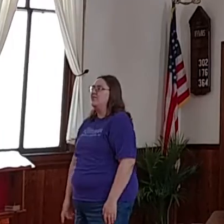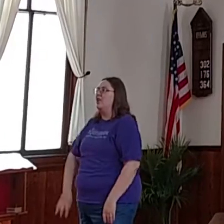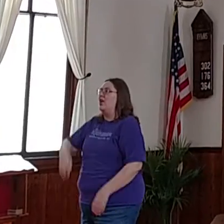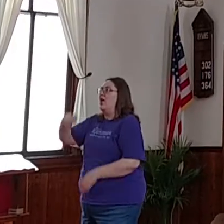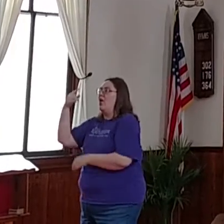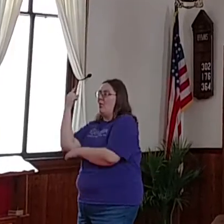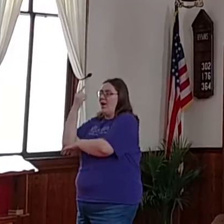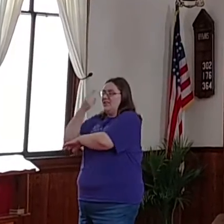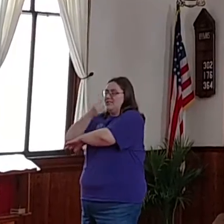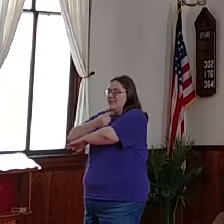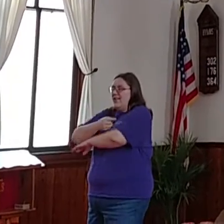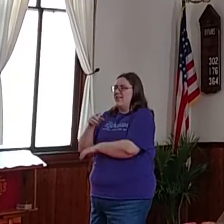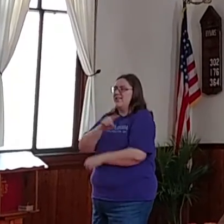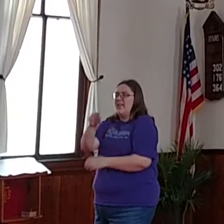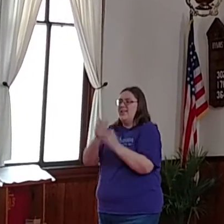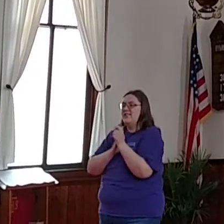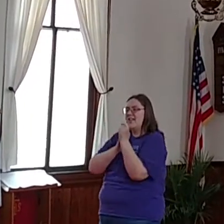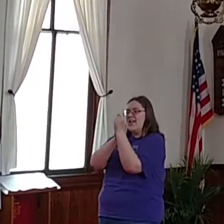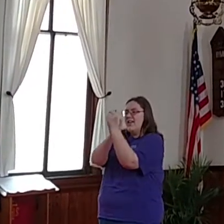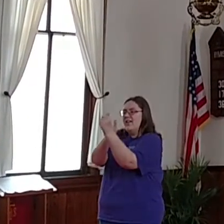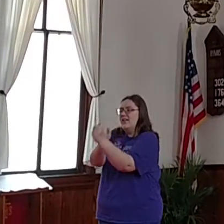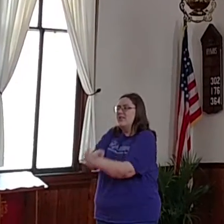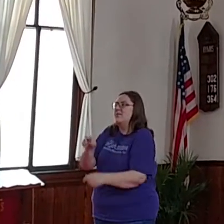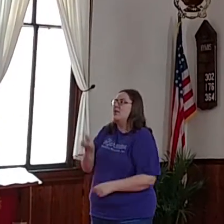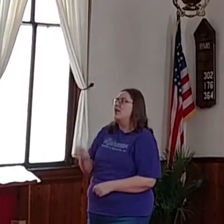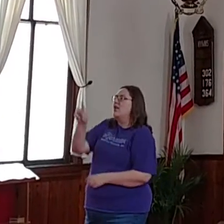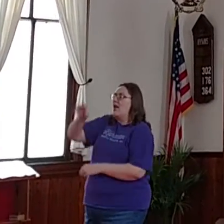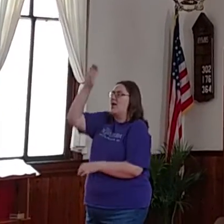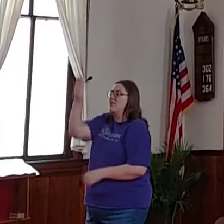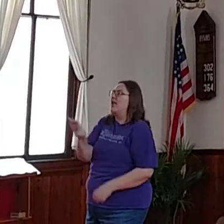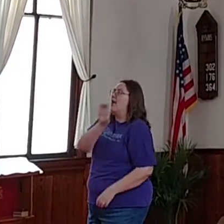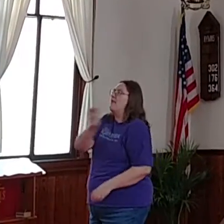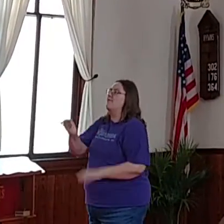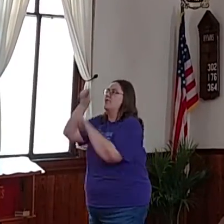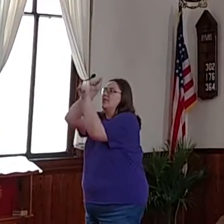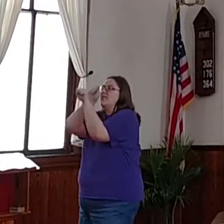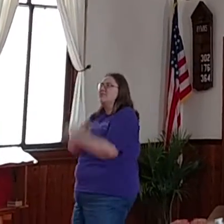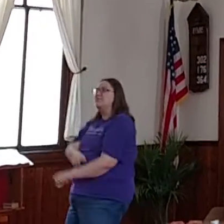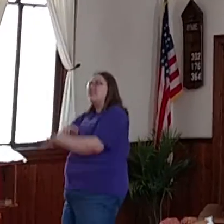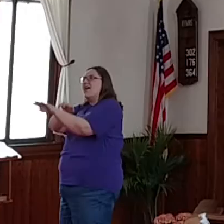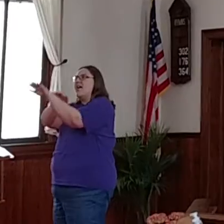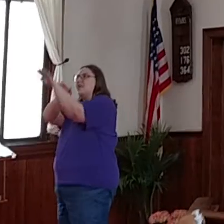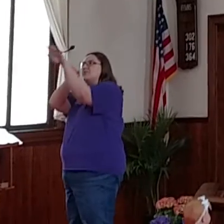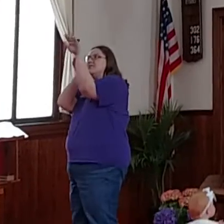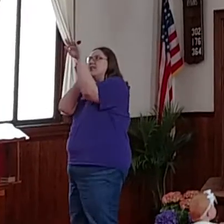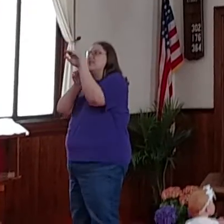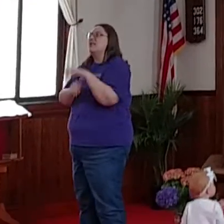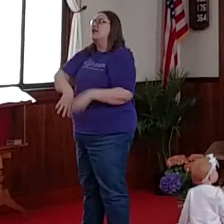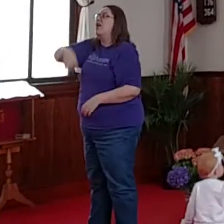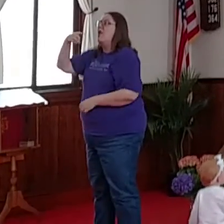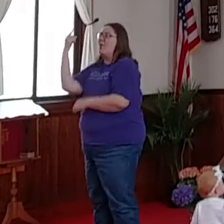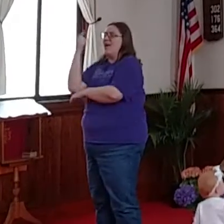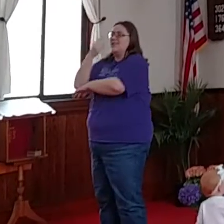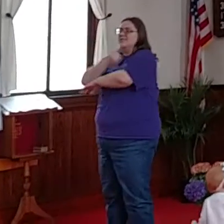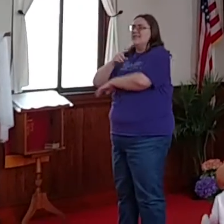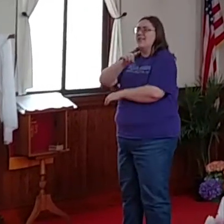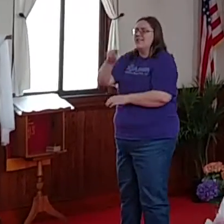One day they led him up Calvary's mountain, one day